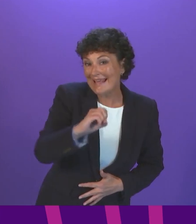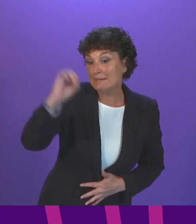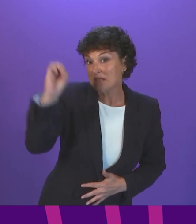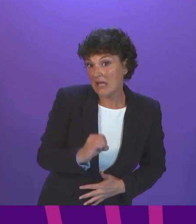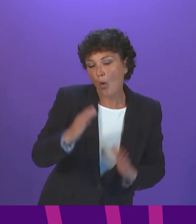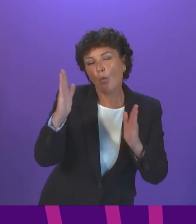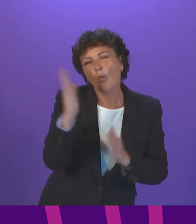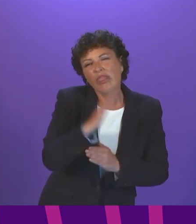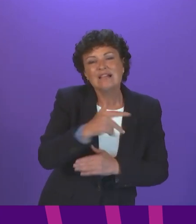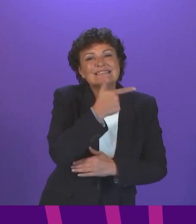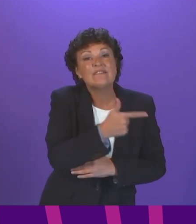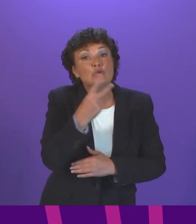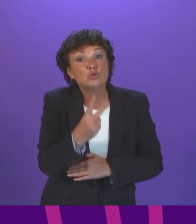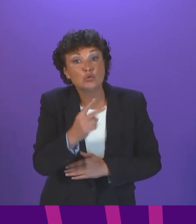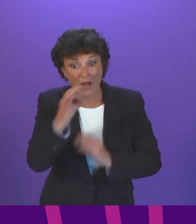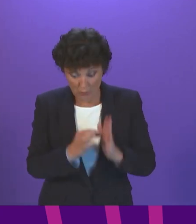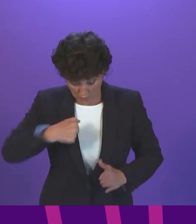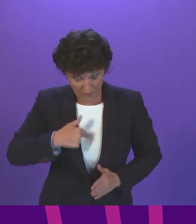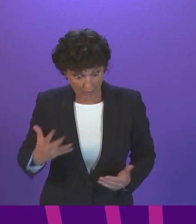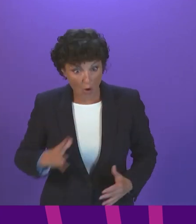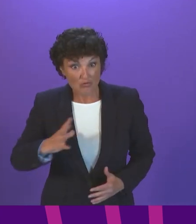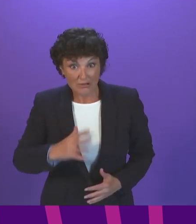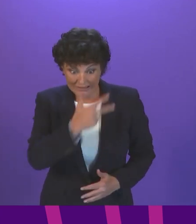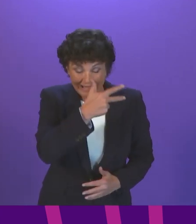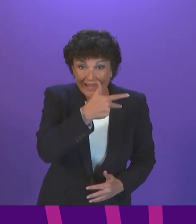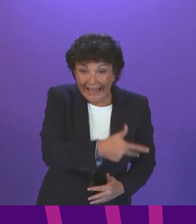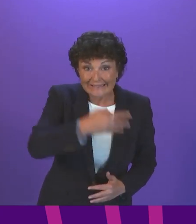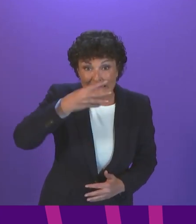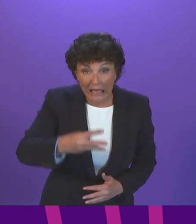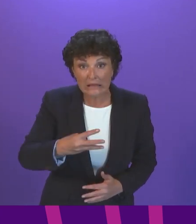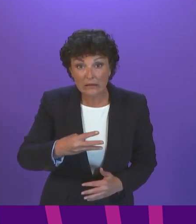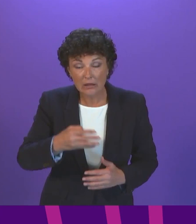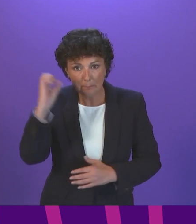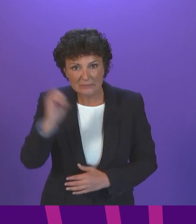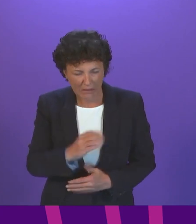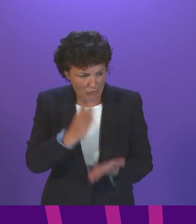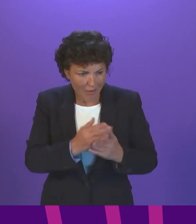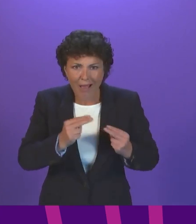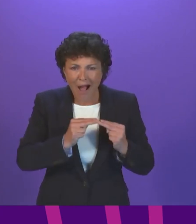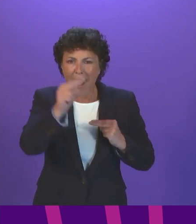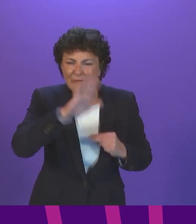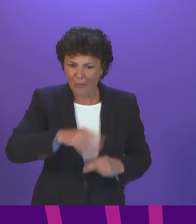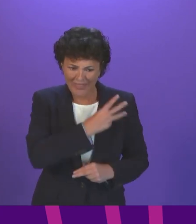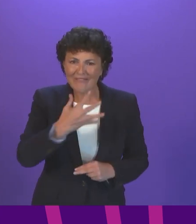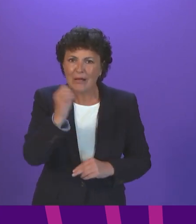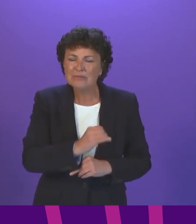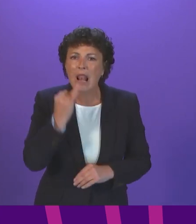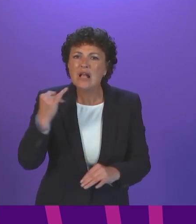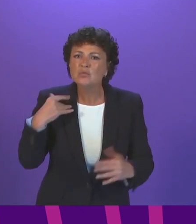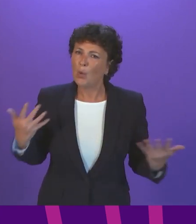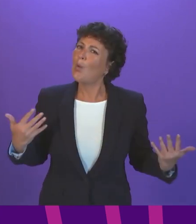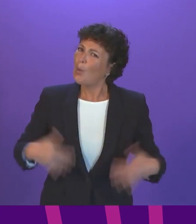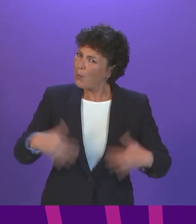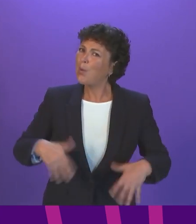89% in the provisional figure this week, up from 85.5% in the provisional figures last week. So this is an